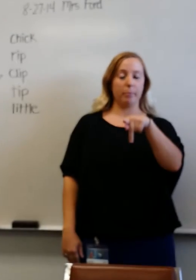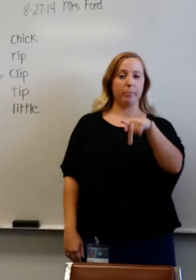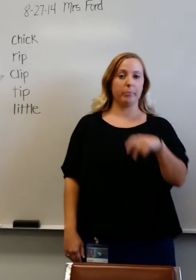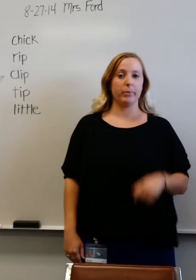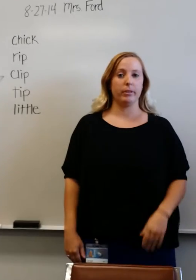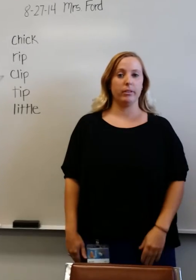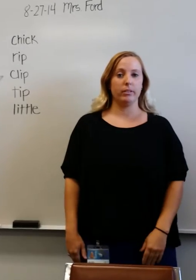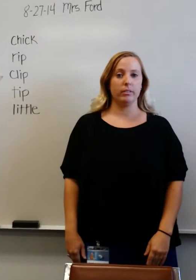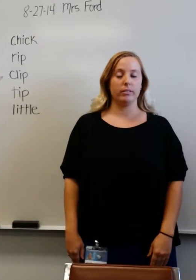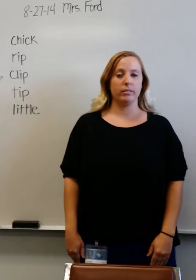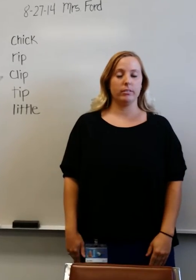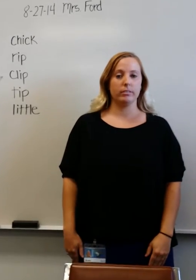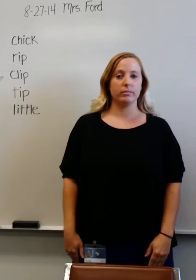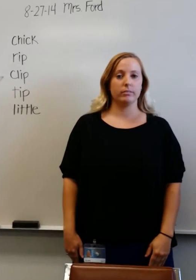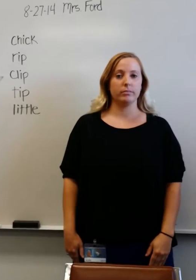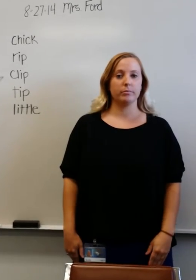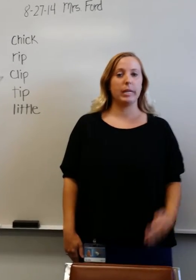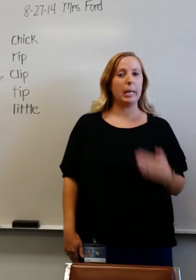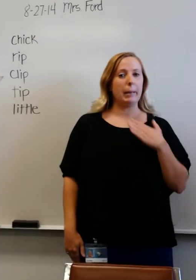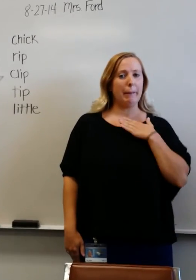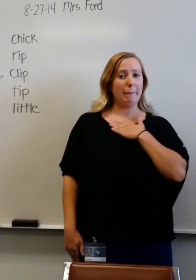Please clip the papers together.